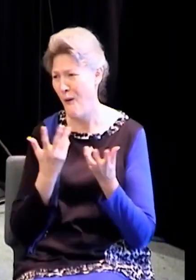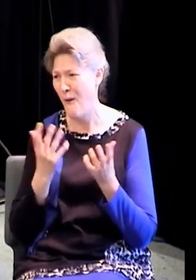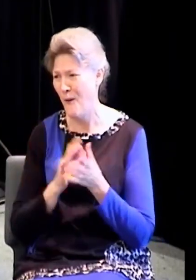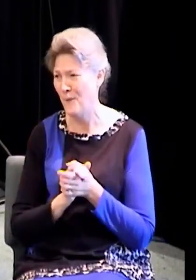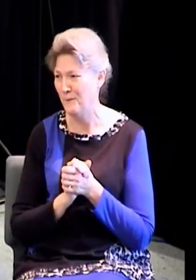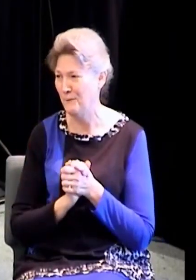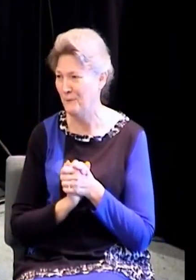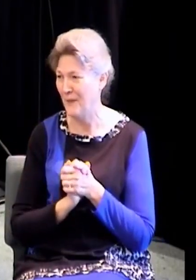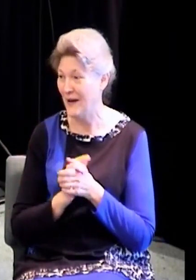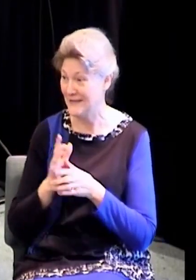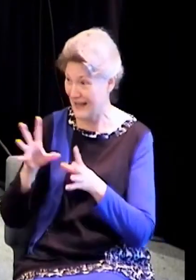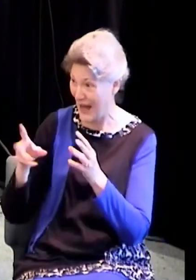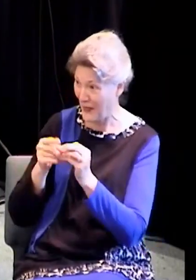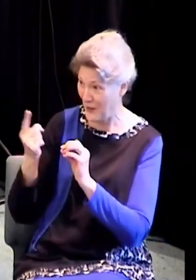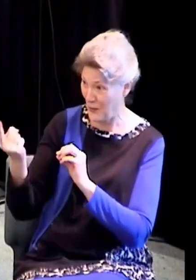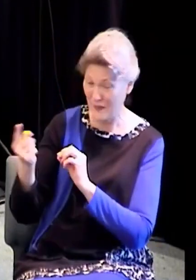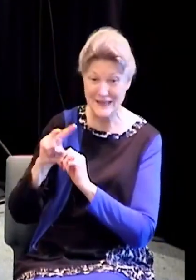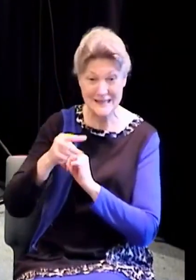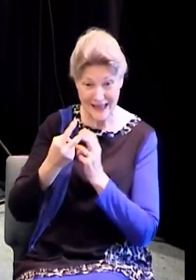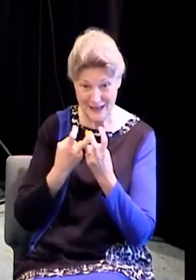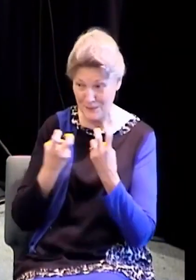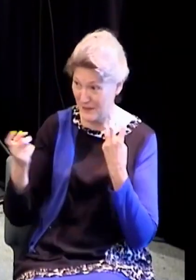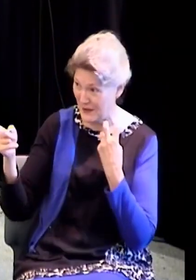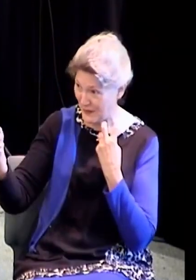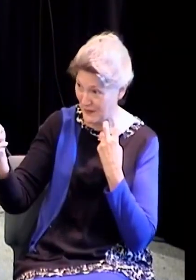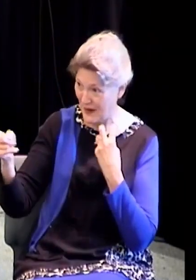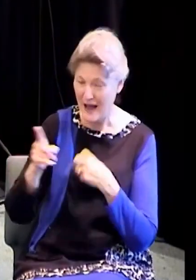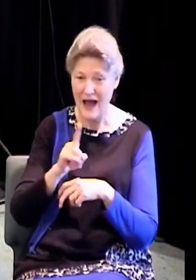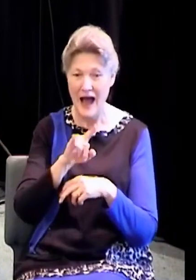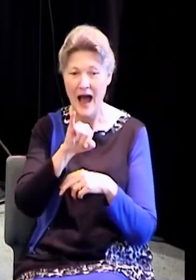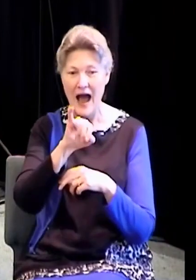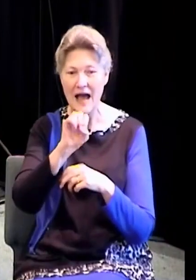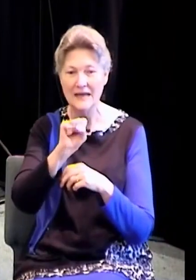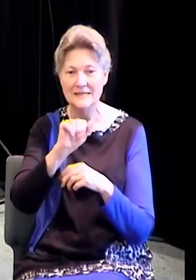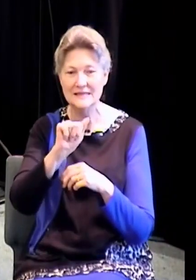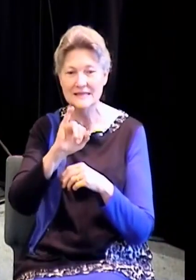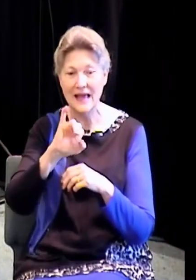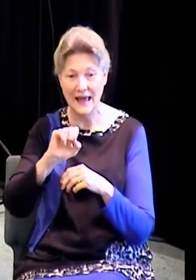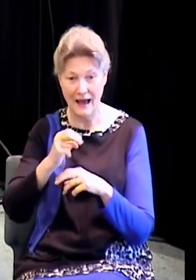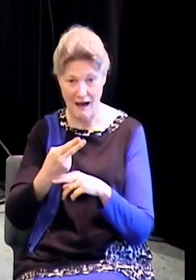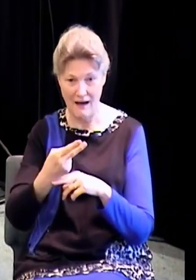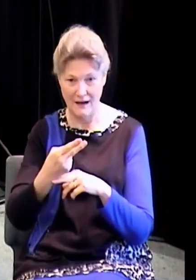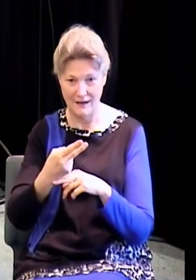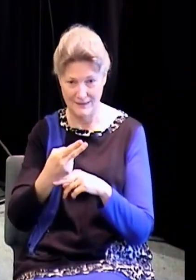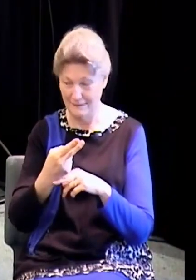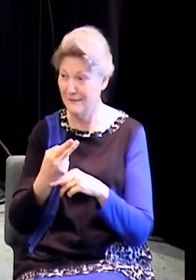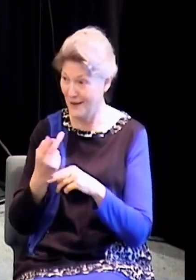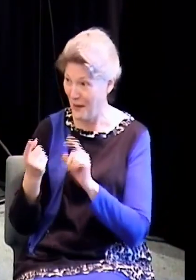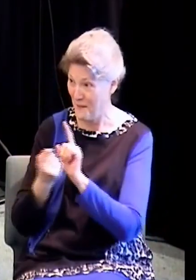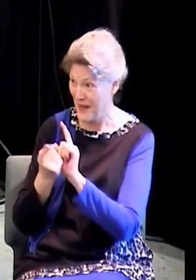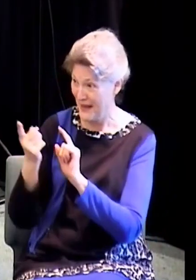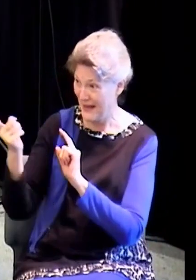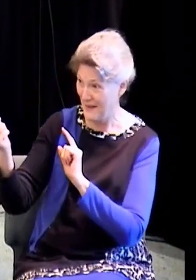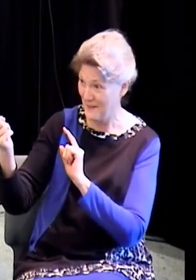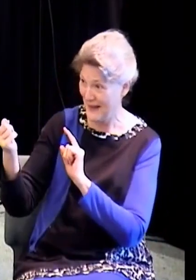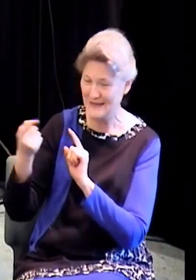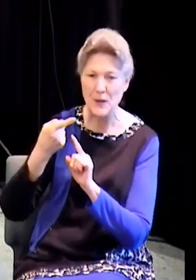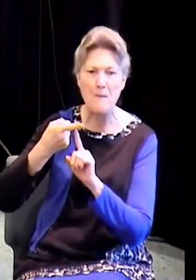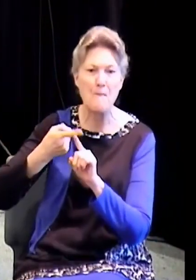we've also got another new one, Isaiah. Come up and meet Isaiah, like not now, but like at the end of service. Meet Isaiah. We're so happy.